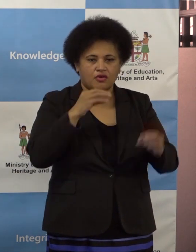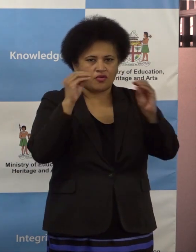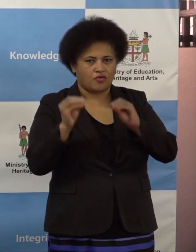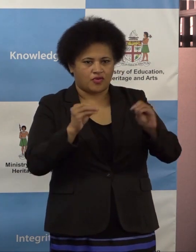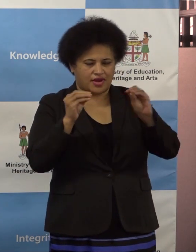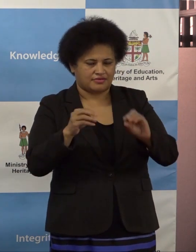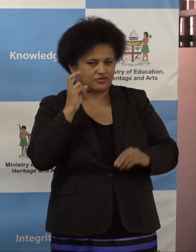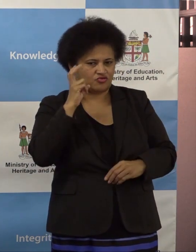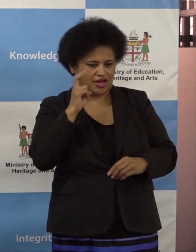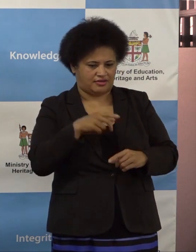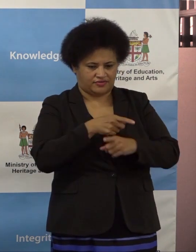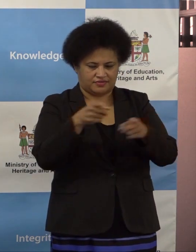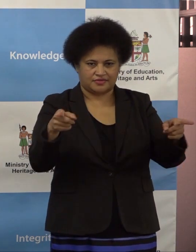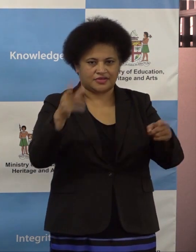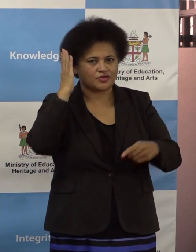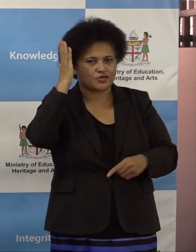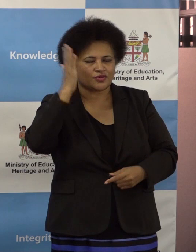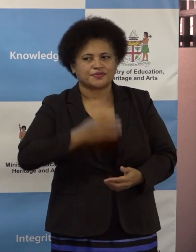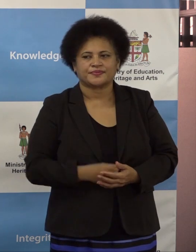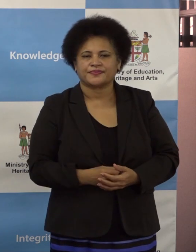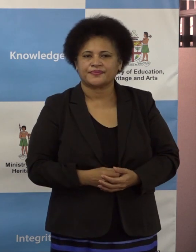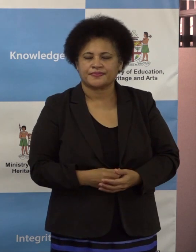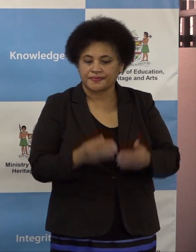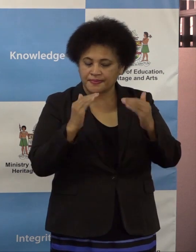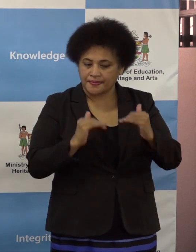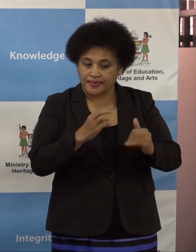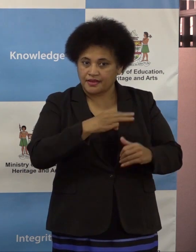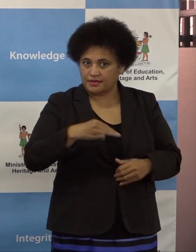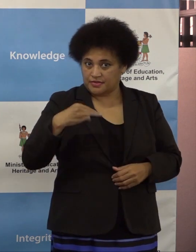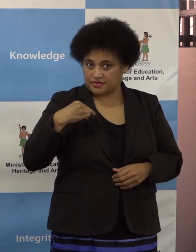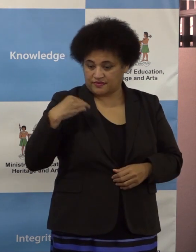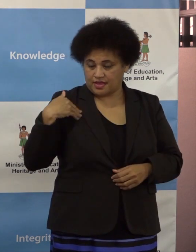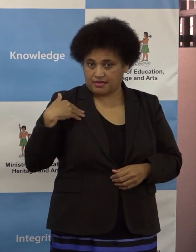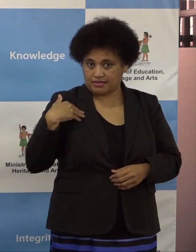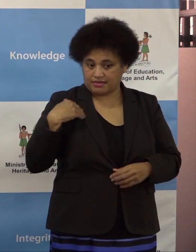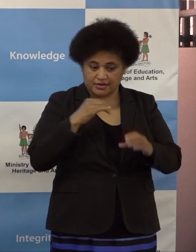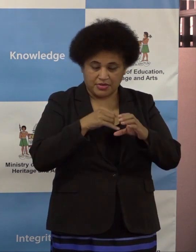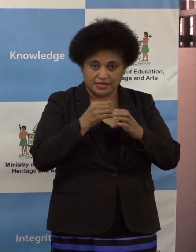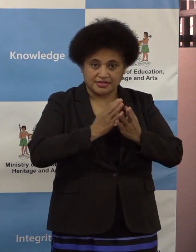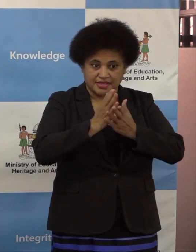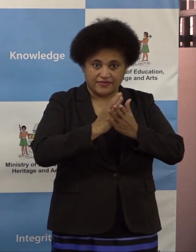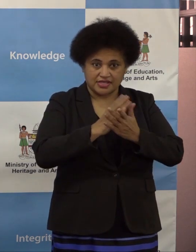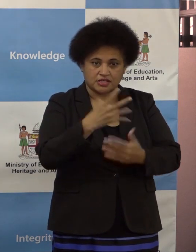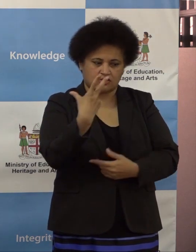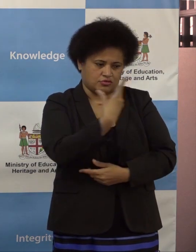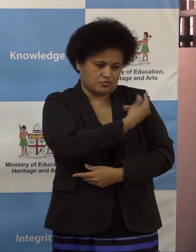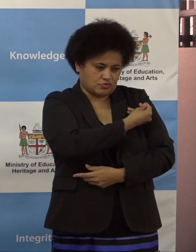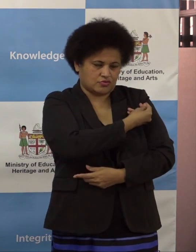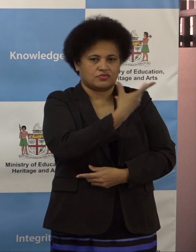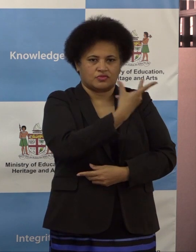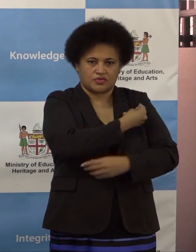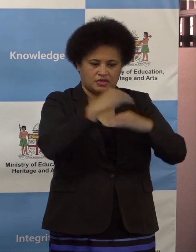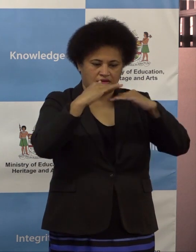for them. The Ministry of Health and Medical Services has been carrying out vaccination for students above the